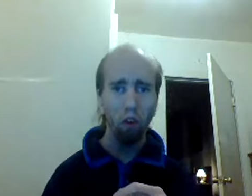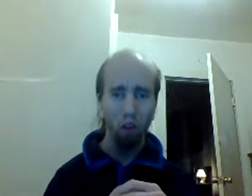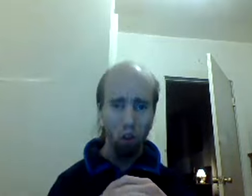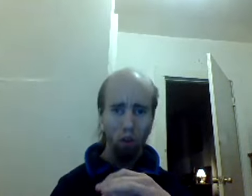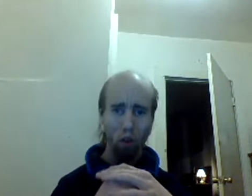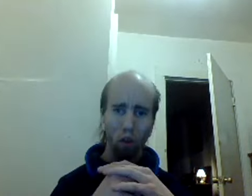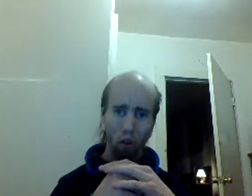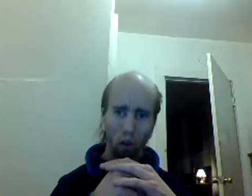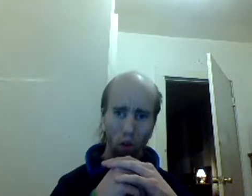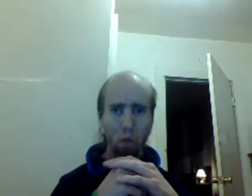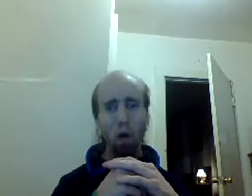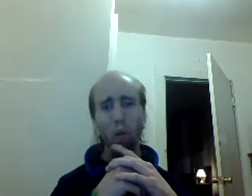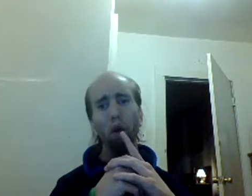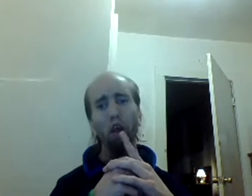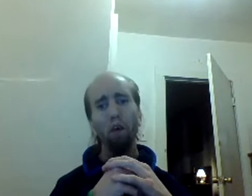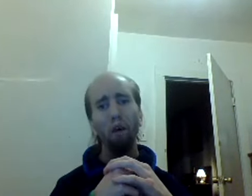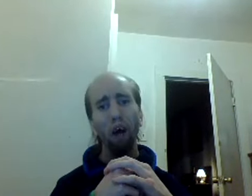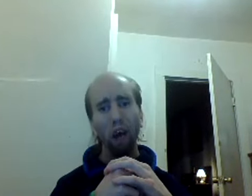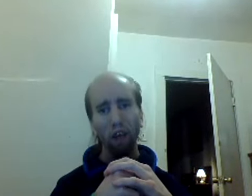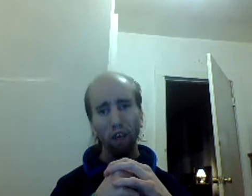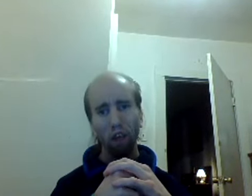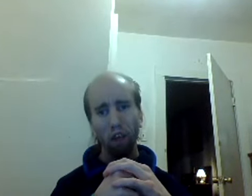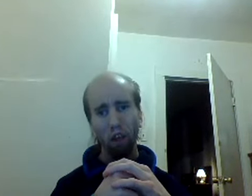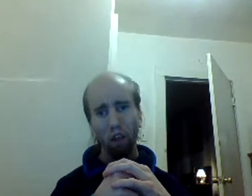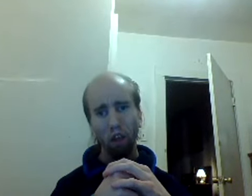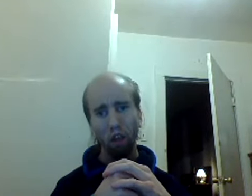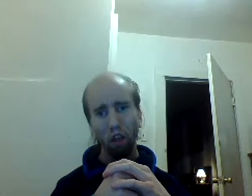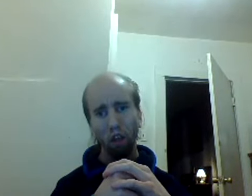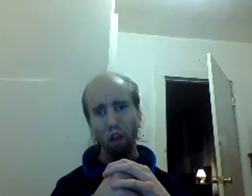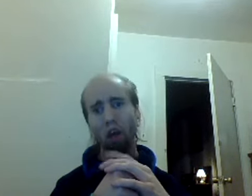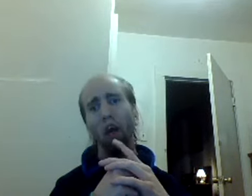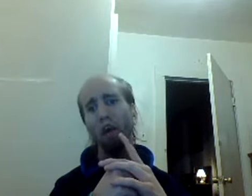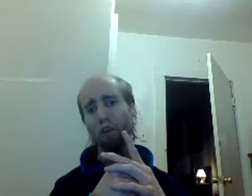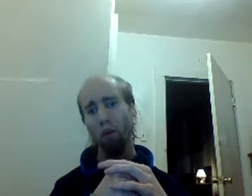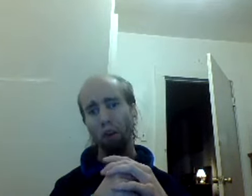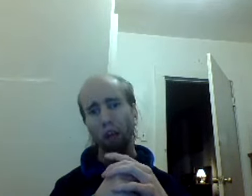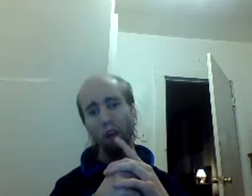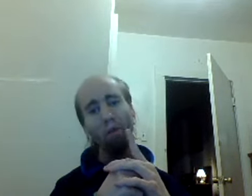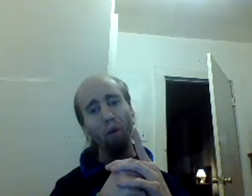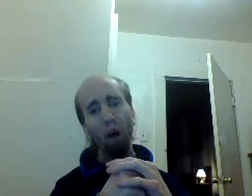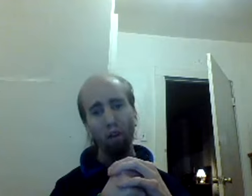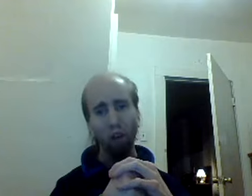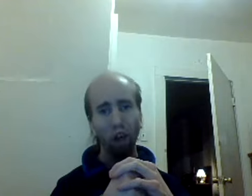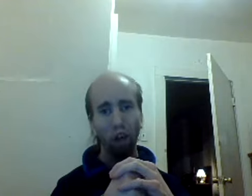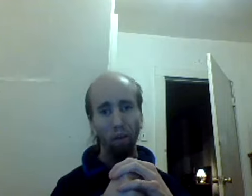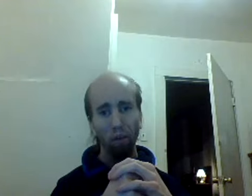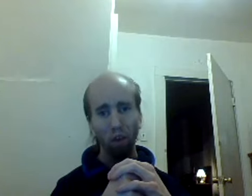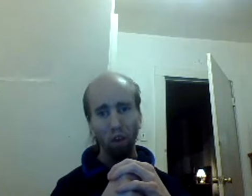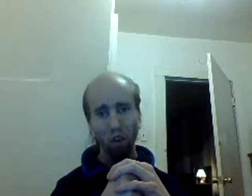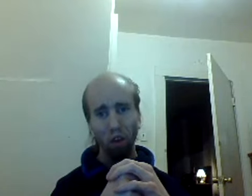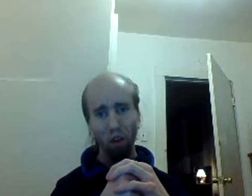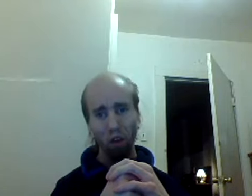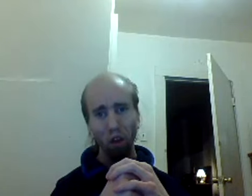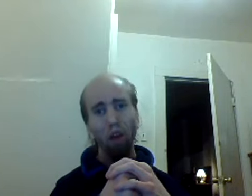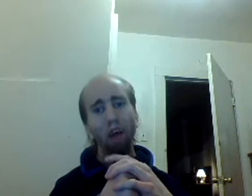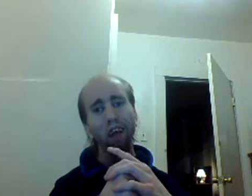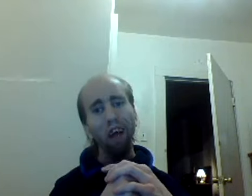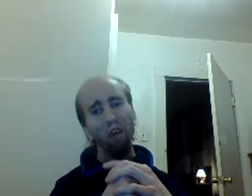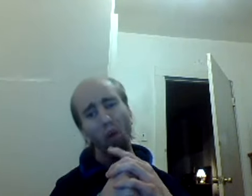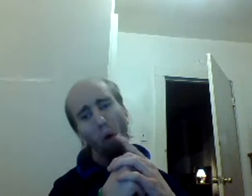but what you lack is something that you've lost sight of and that